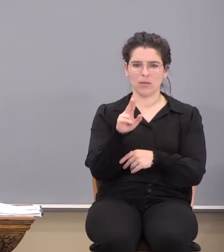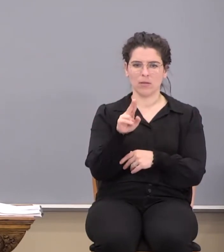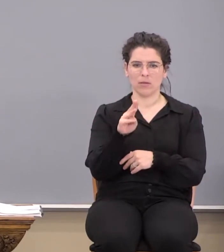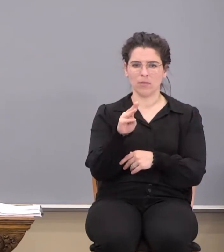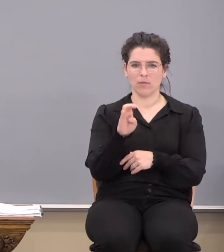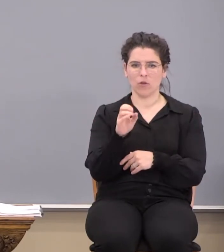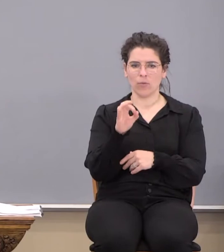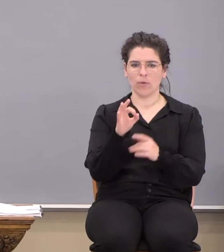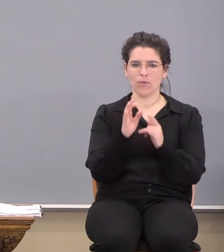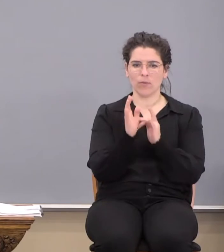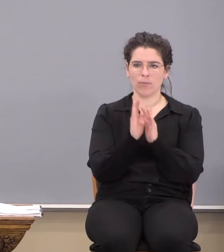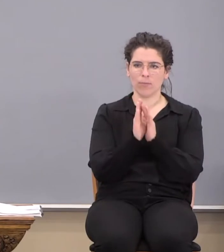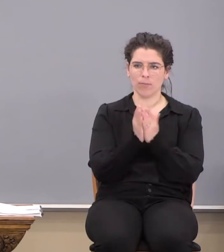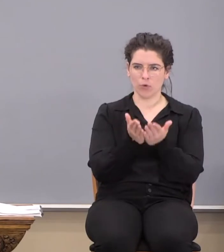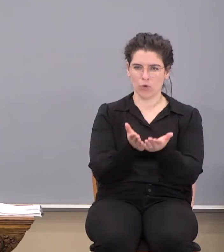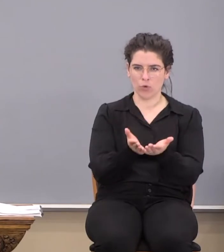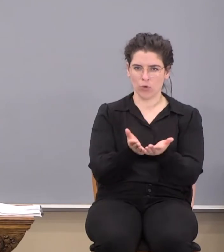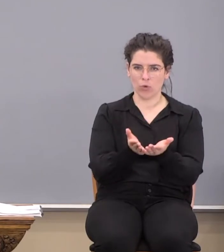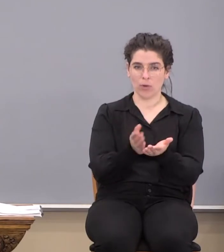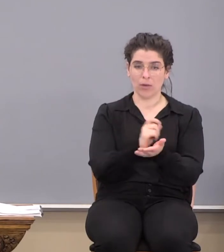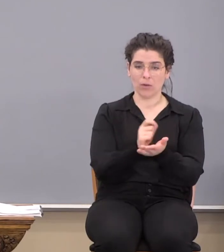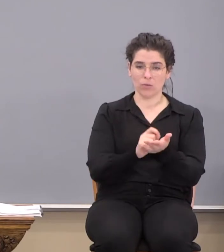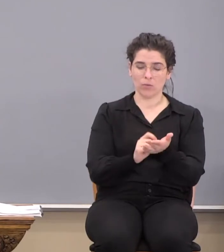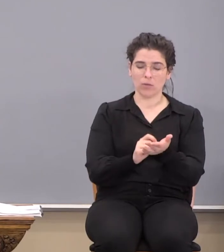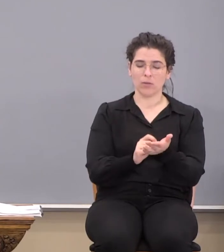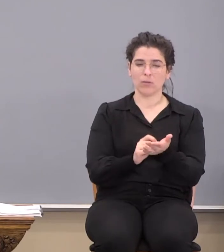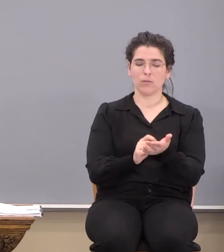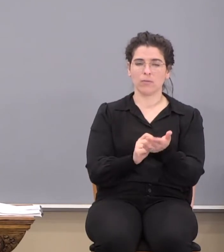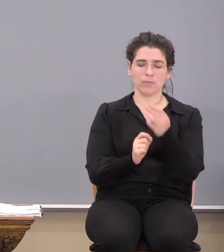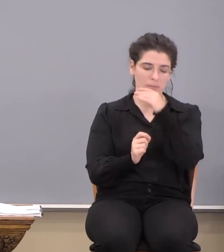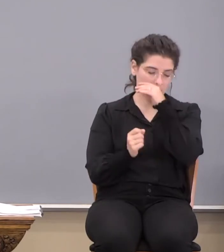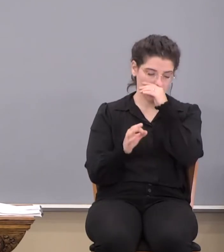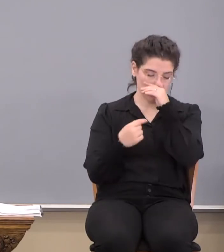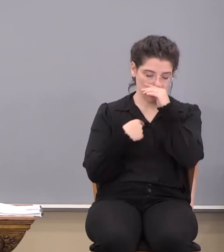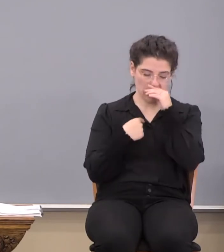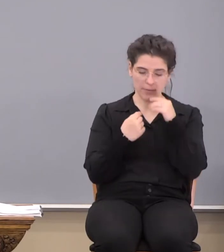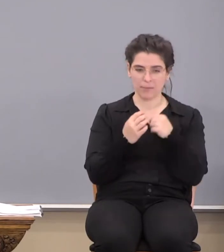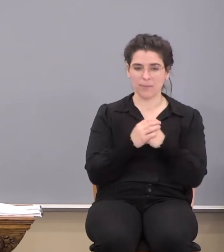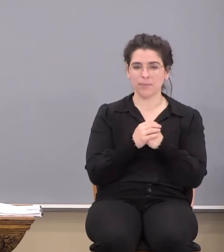of the book, it is written of me.